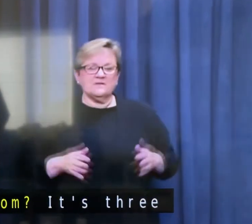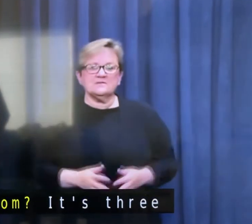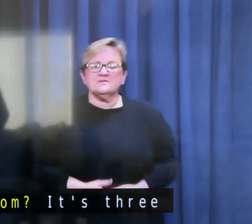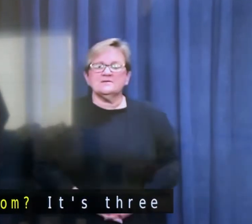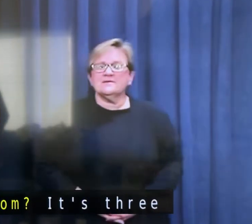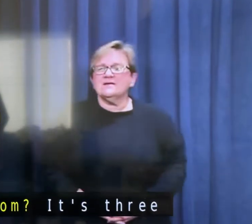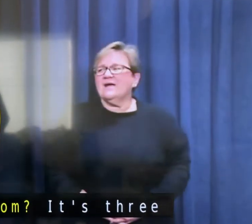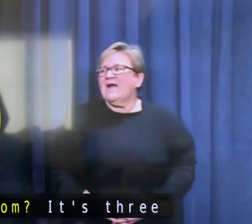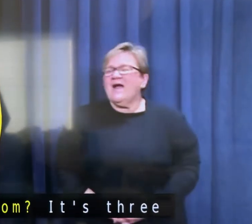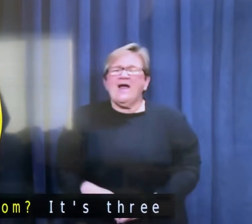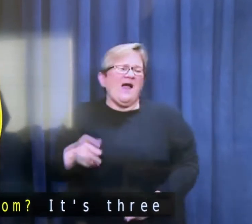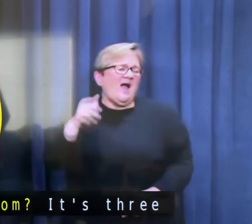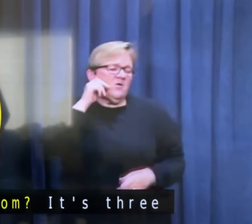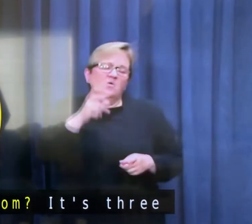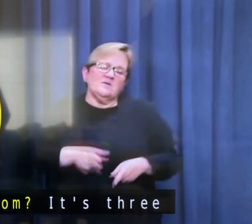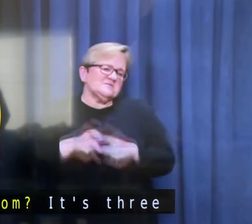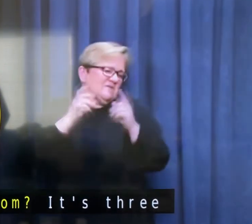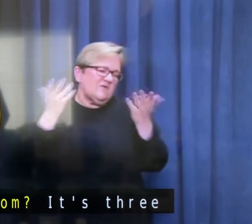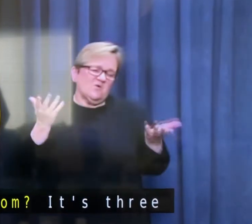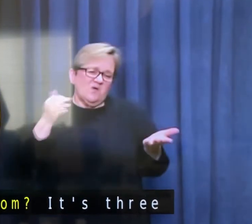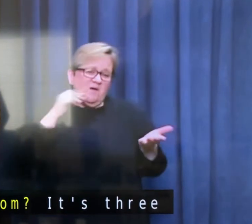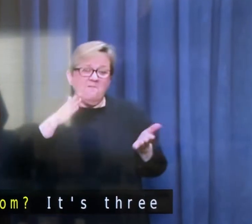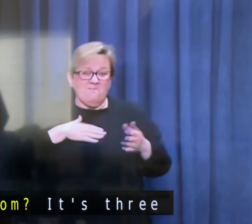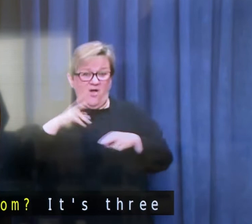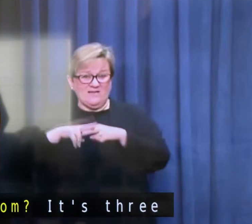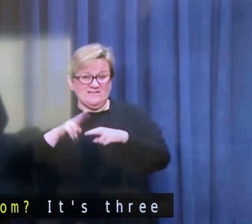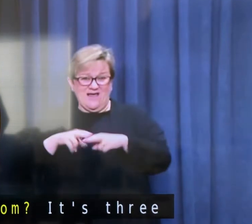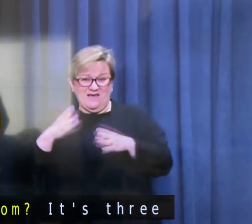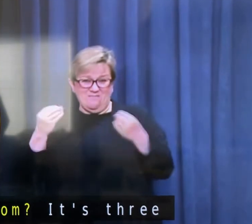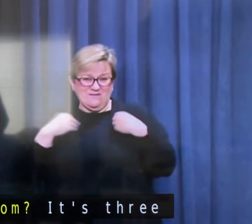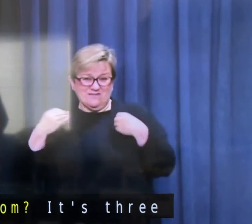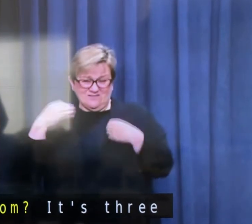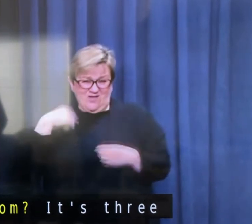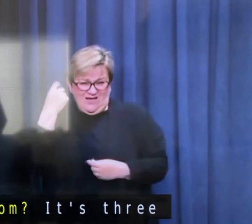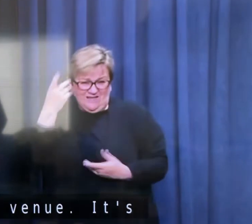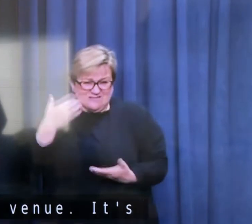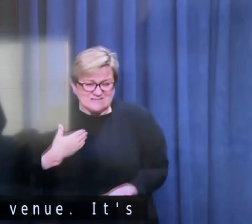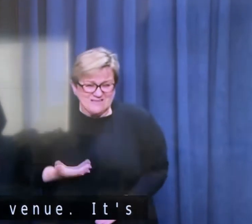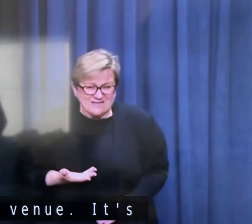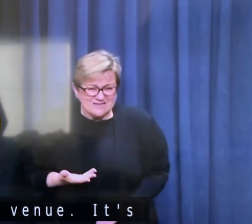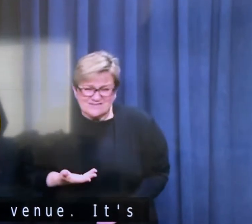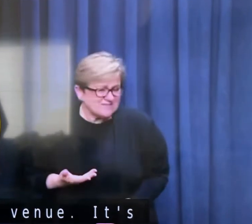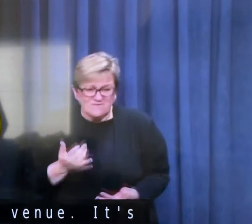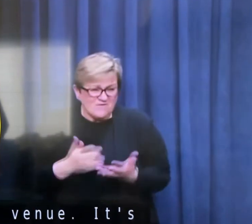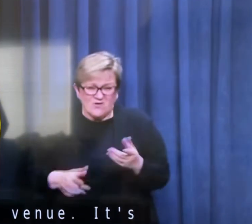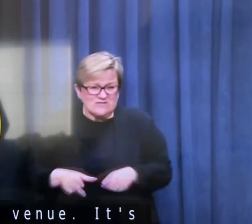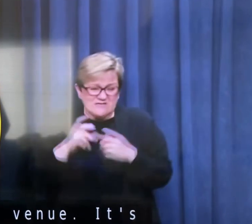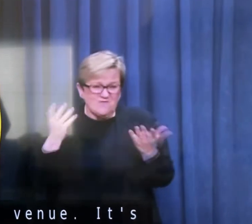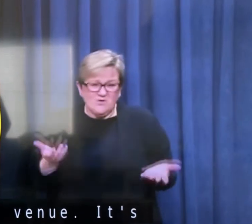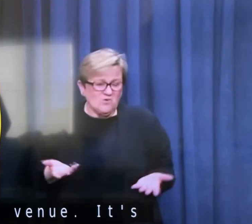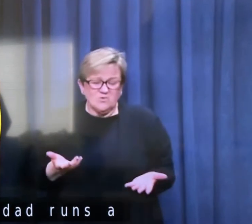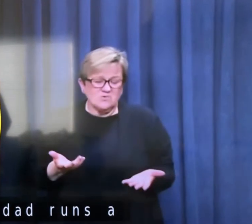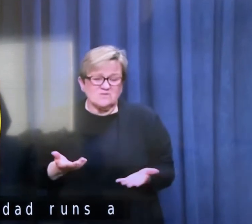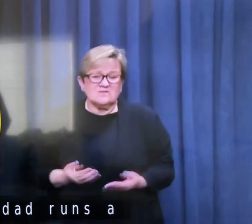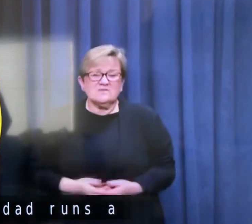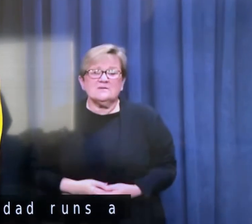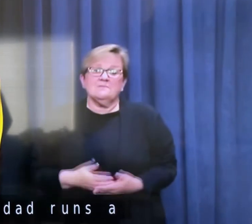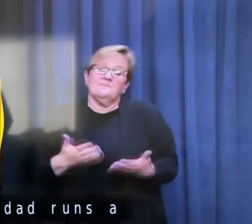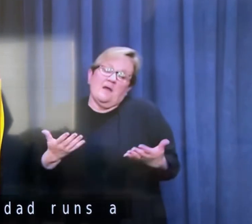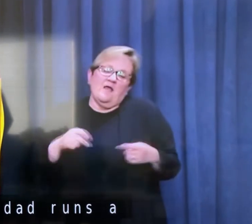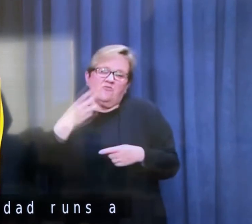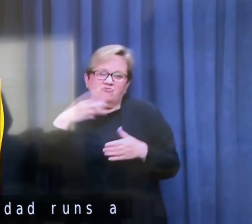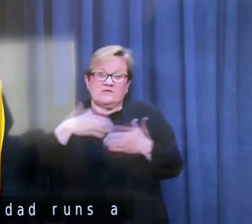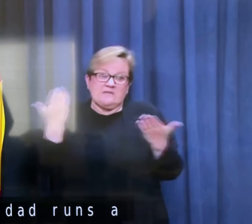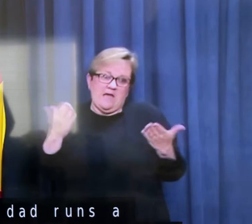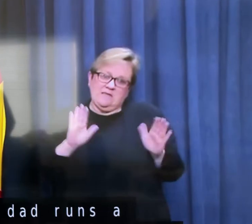Look, it's very, it's very, it's very difficult. You know, my dad ran a business, I understand this. It's very difficult, but it's for the